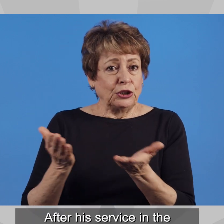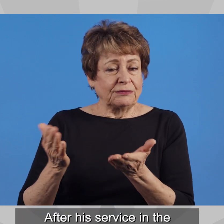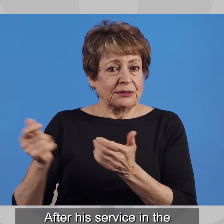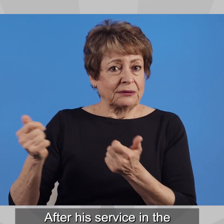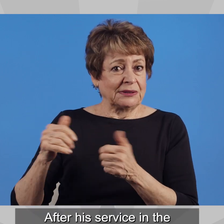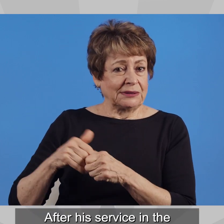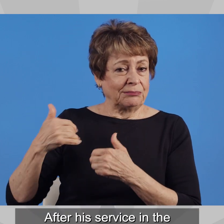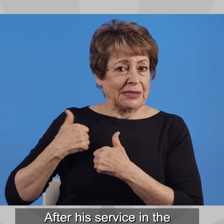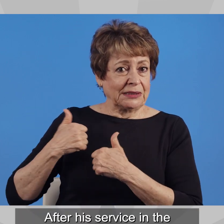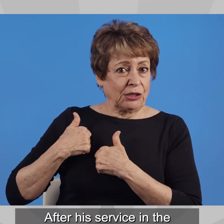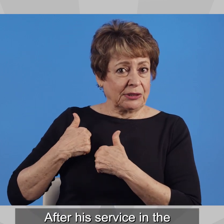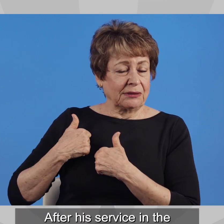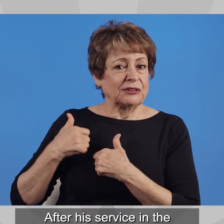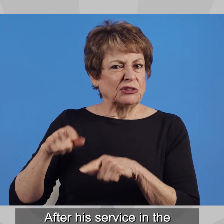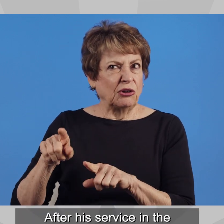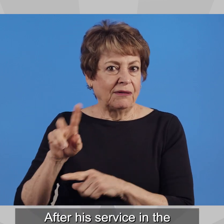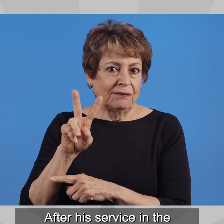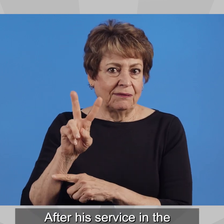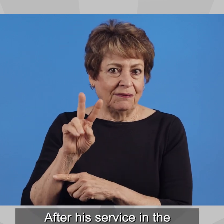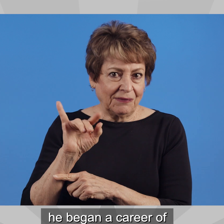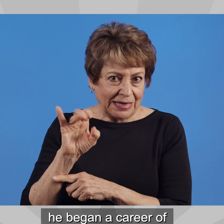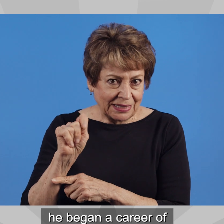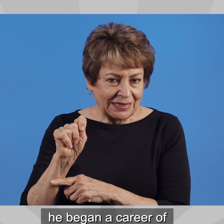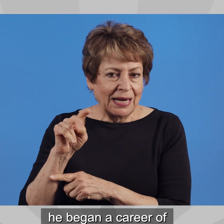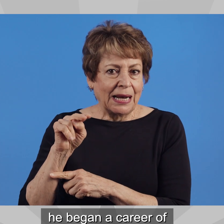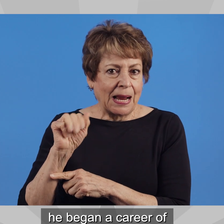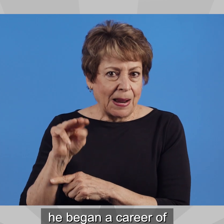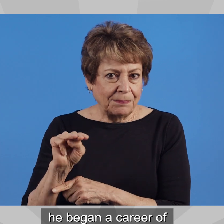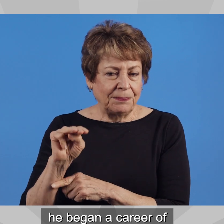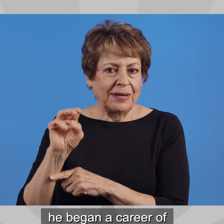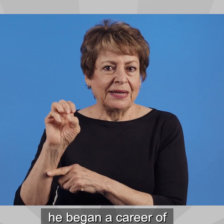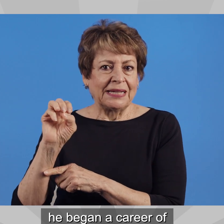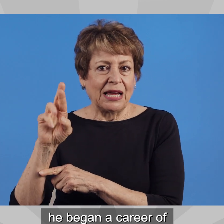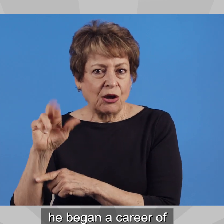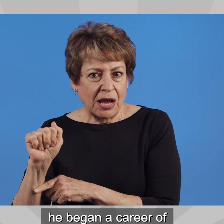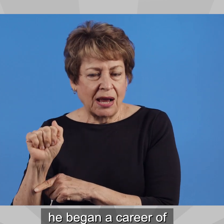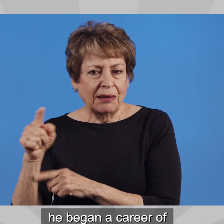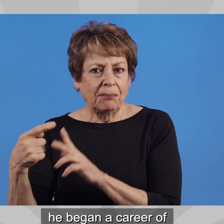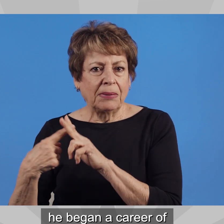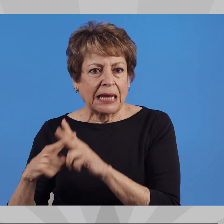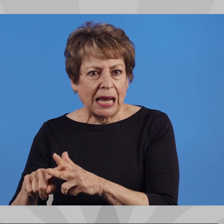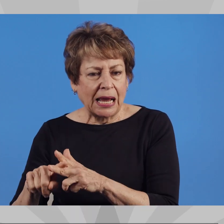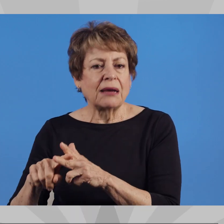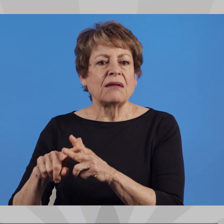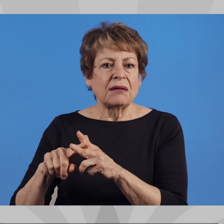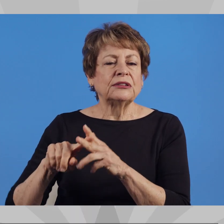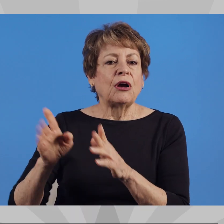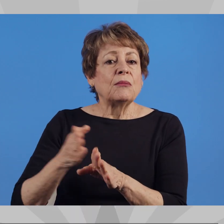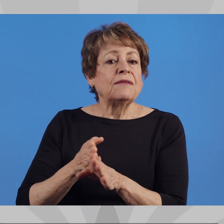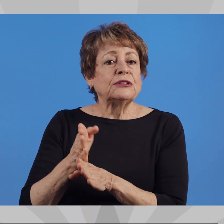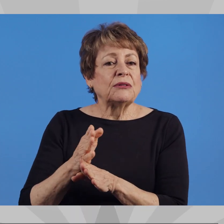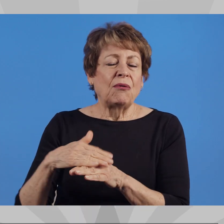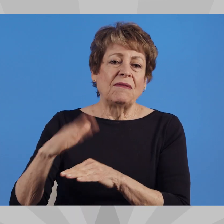AFTER HIS SERVICE IN THE MILITARY DURING THE VIETNAM ERA, HE BEGAN A CAREER OF OVER 35 YEARS IN SALES AND EXECUTIVE